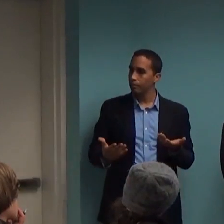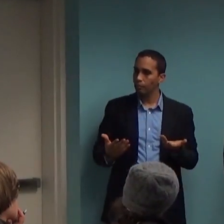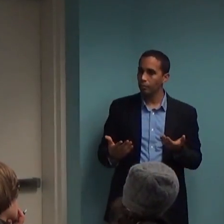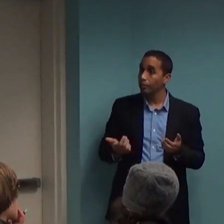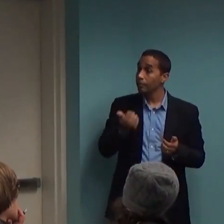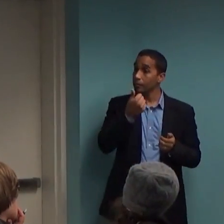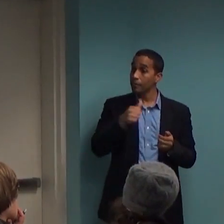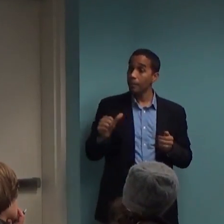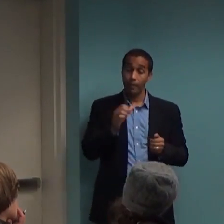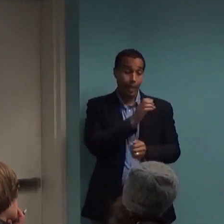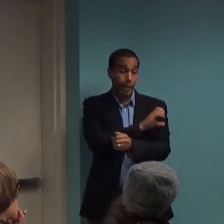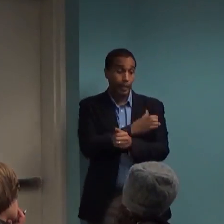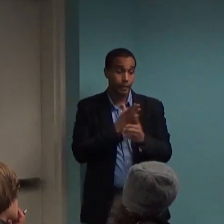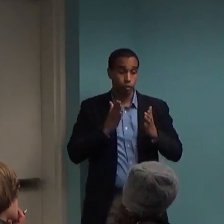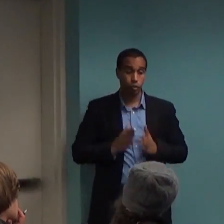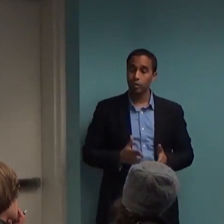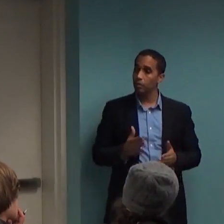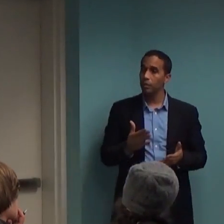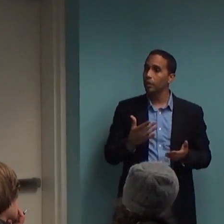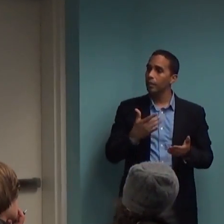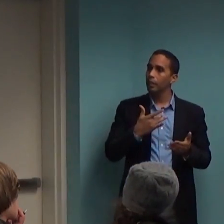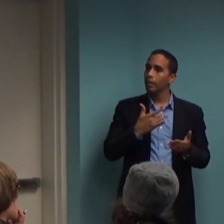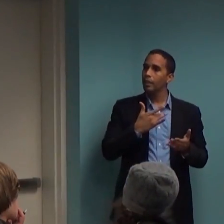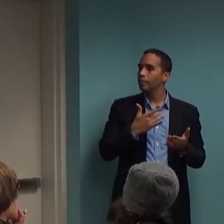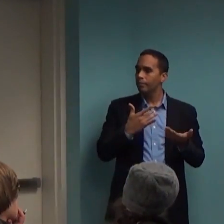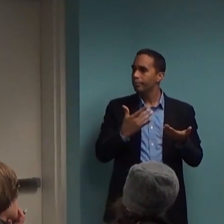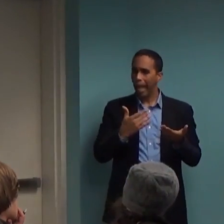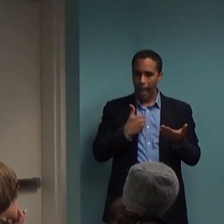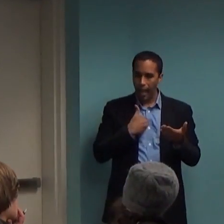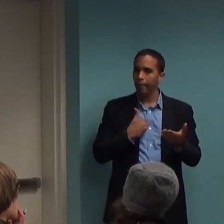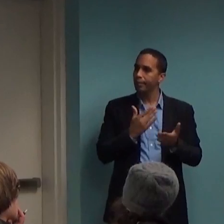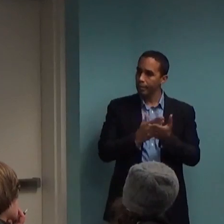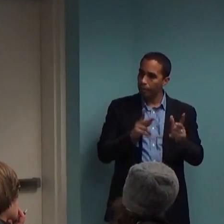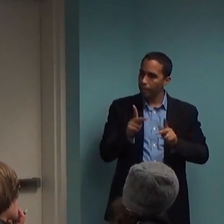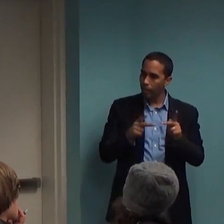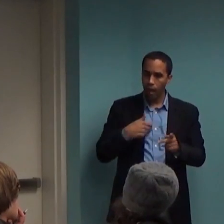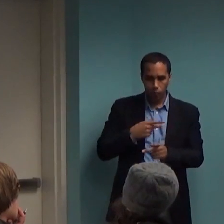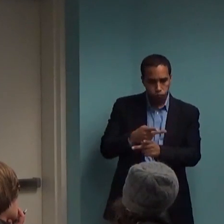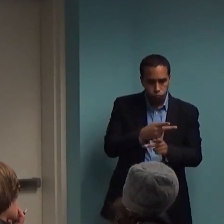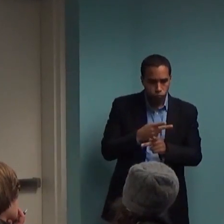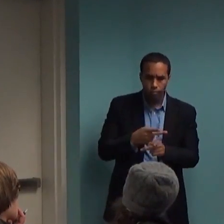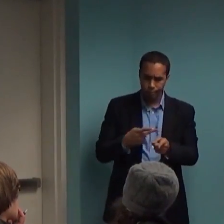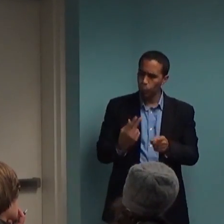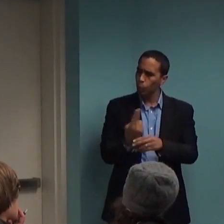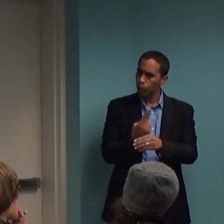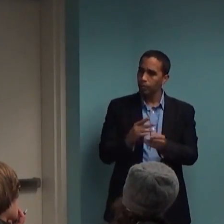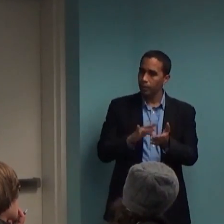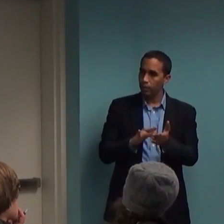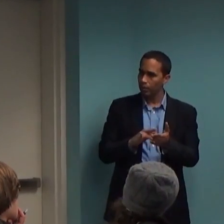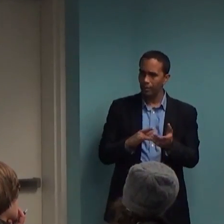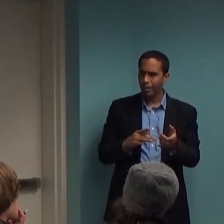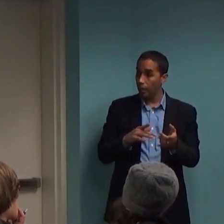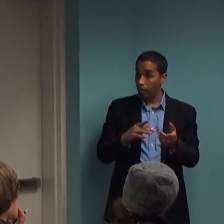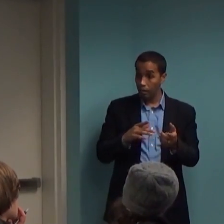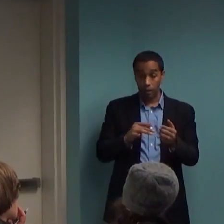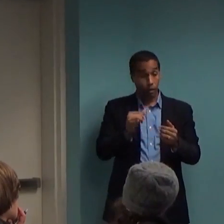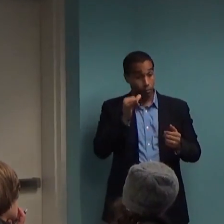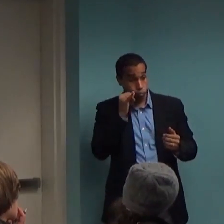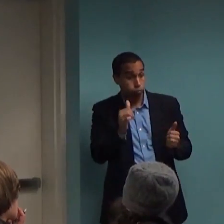has some proportion of people that they treat who are on both medication and seeing them. They don't get that at all. So, I don't think the